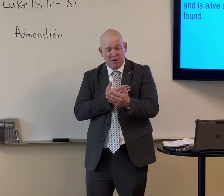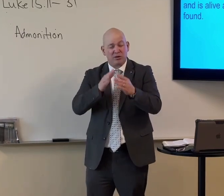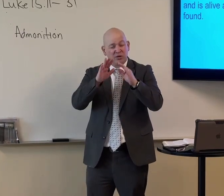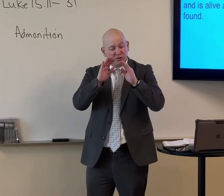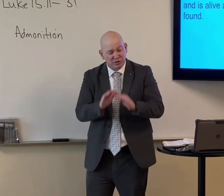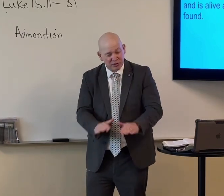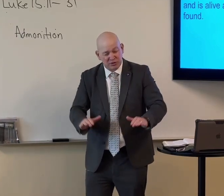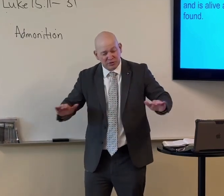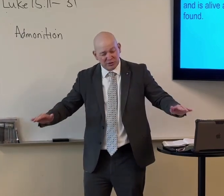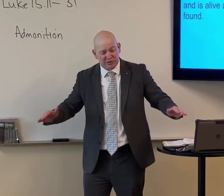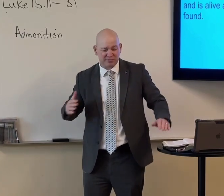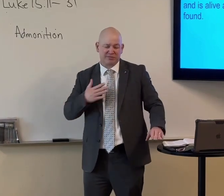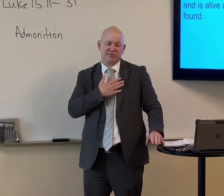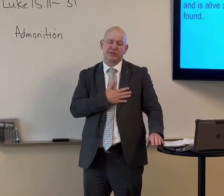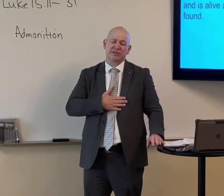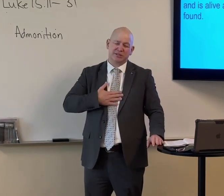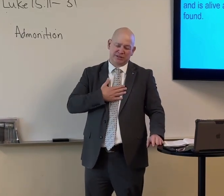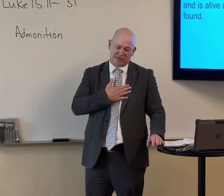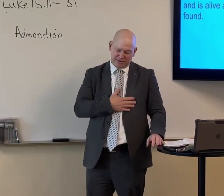Please work in our families. With our children. Please.